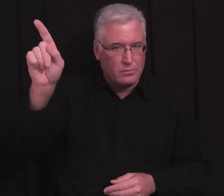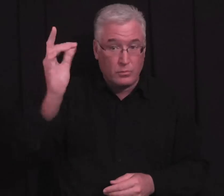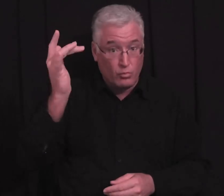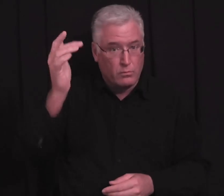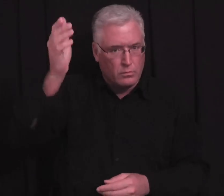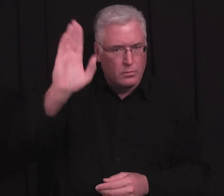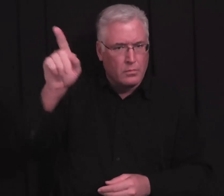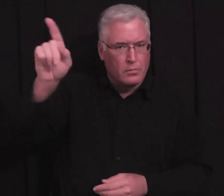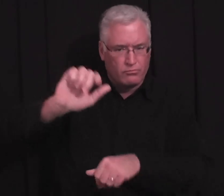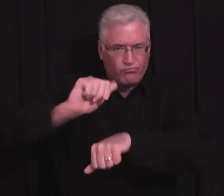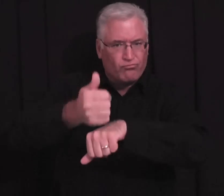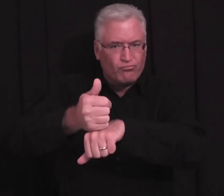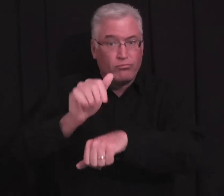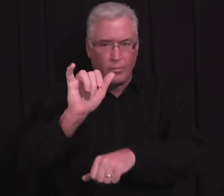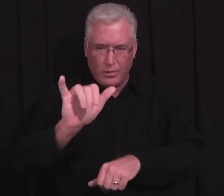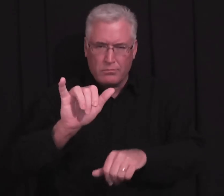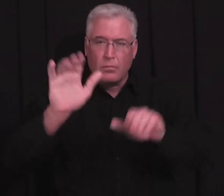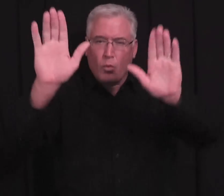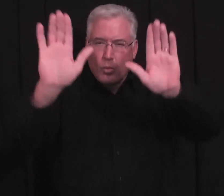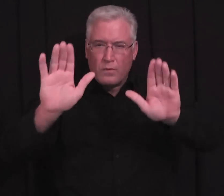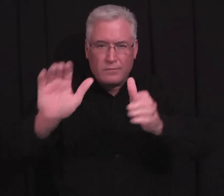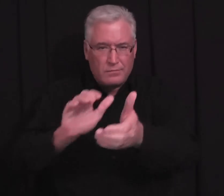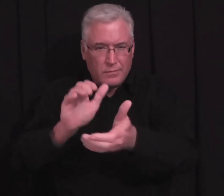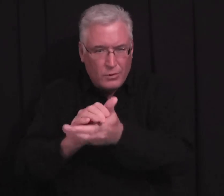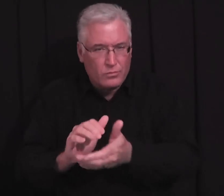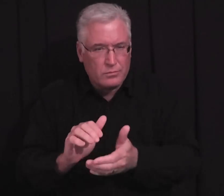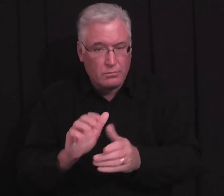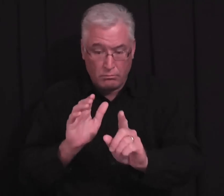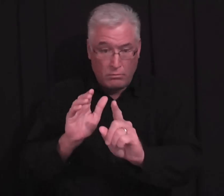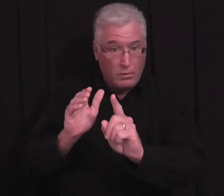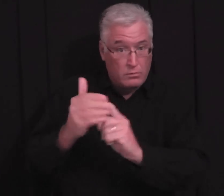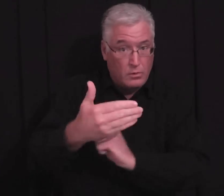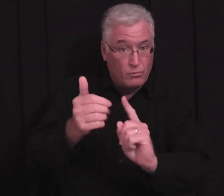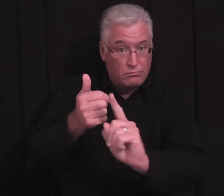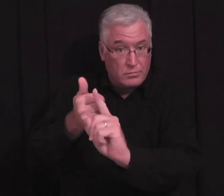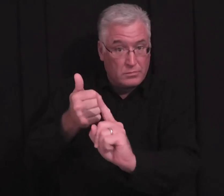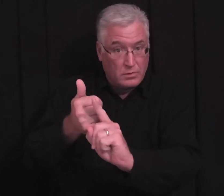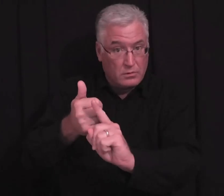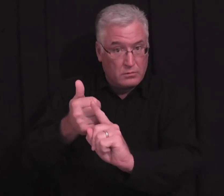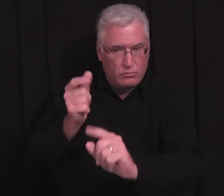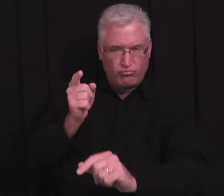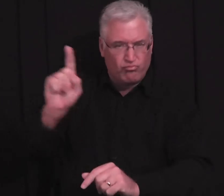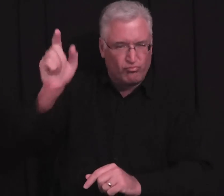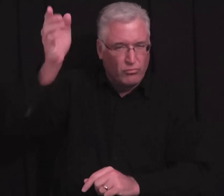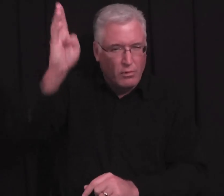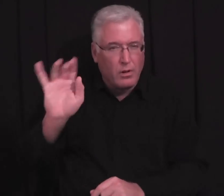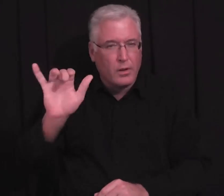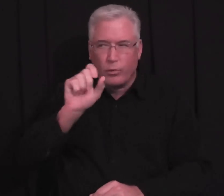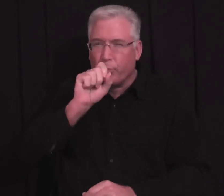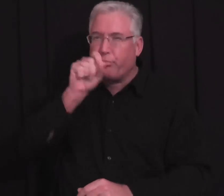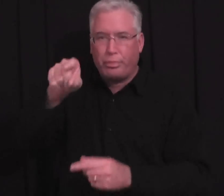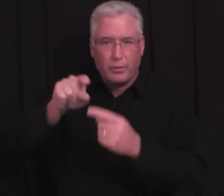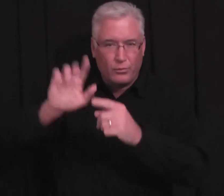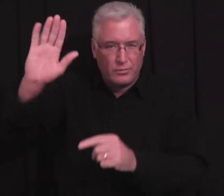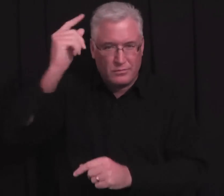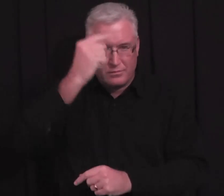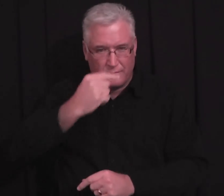It's rejecting God Himself. And the reason is because He established the wonderful marital relationship. Adultery goes against God.